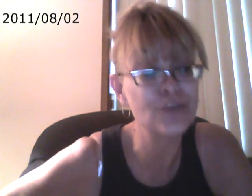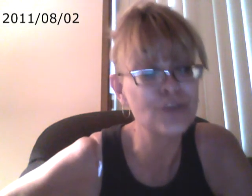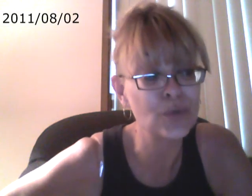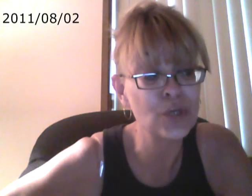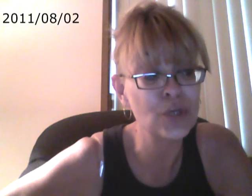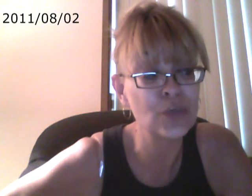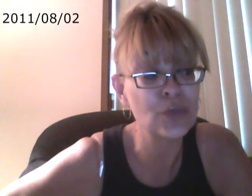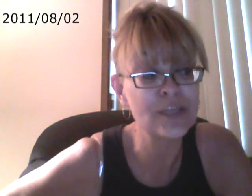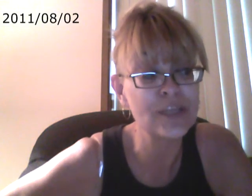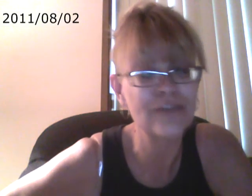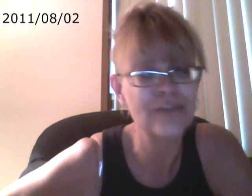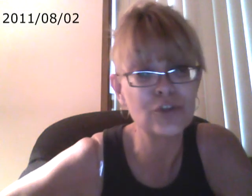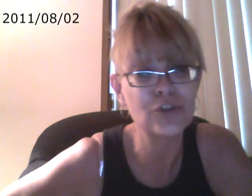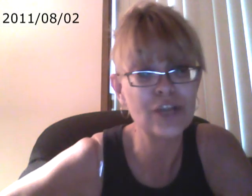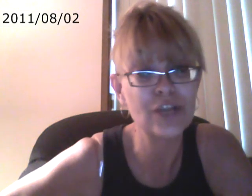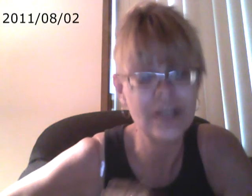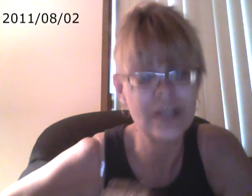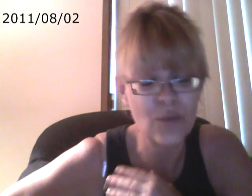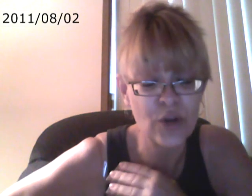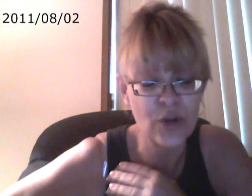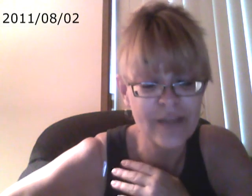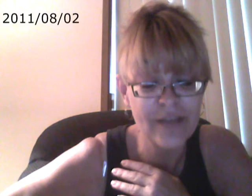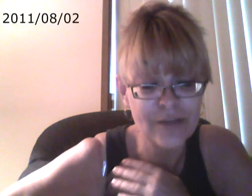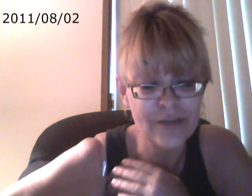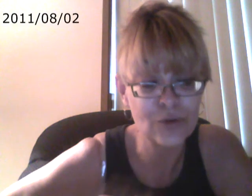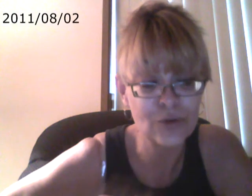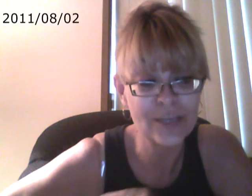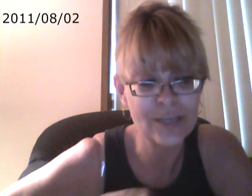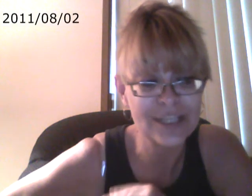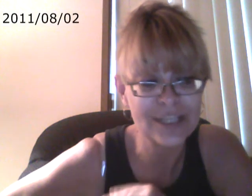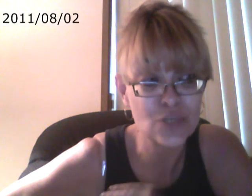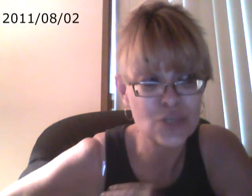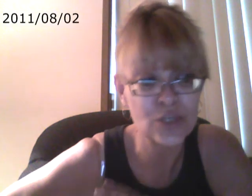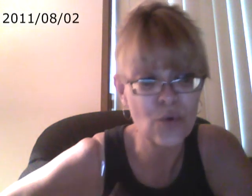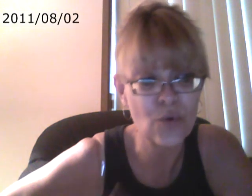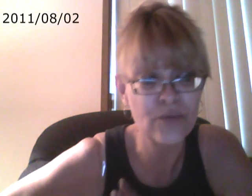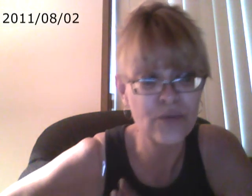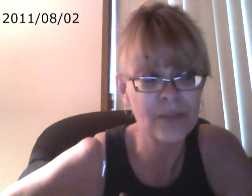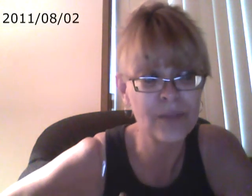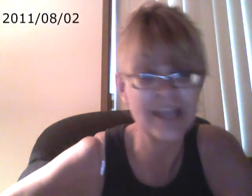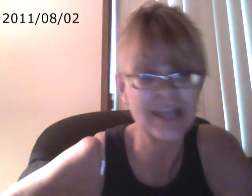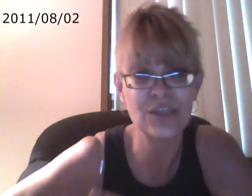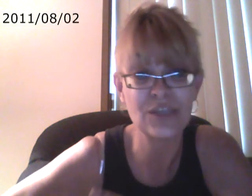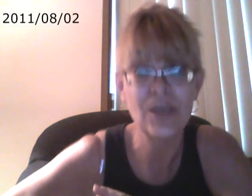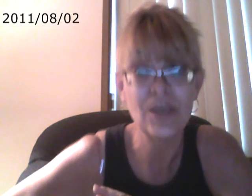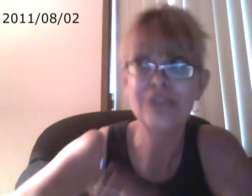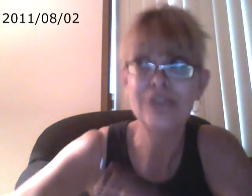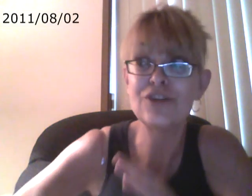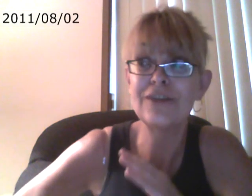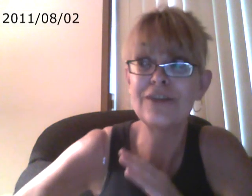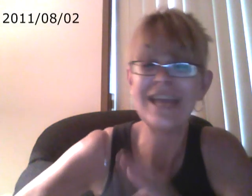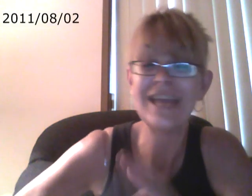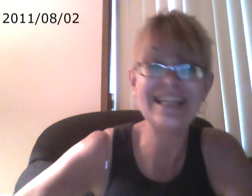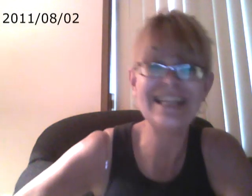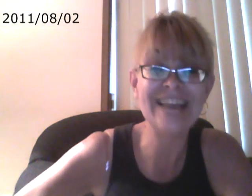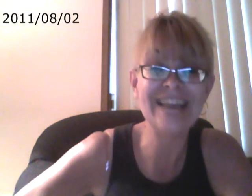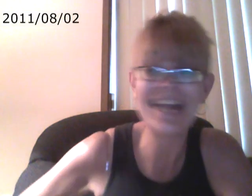work, you're going to have to learn. We're going to have to have an earthquake that destroys the whole freaking planet. So there's not going to be any lines